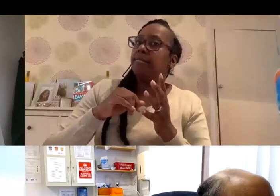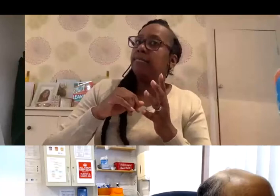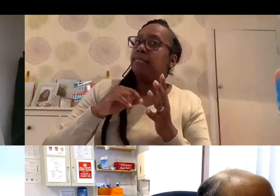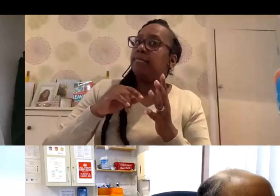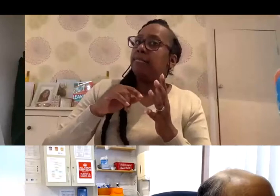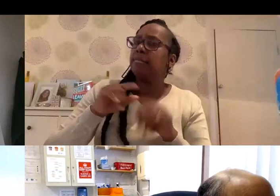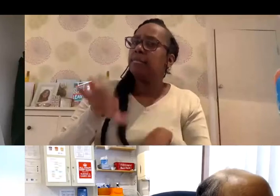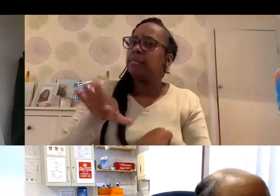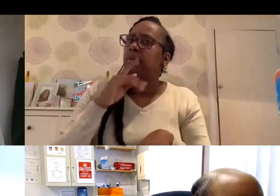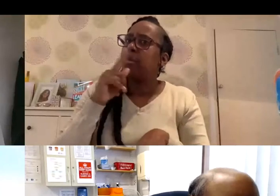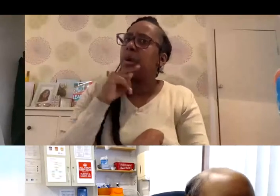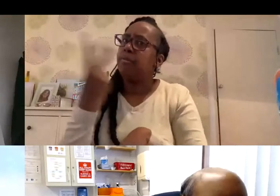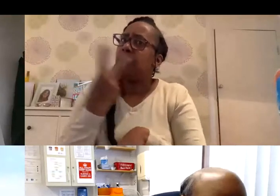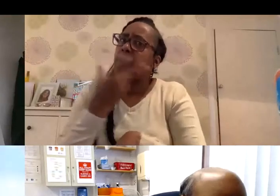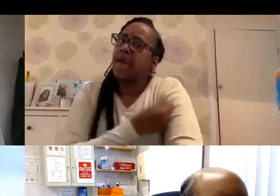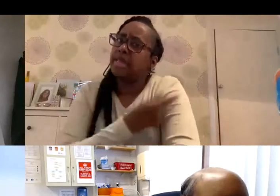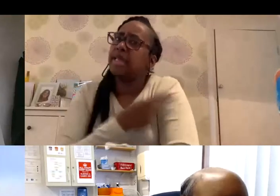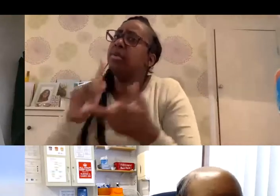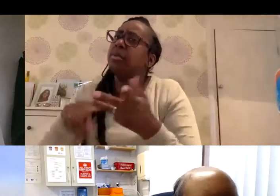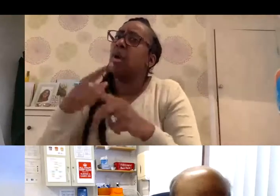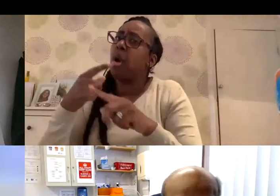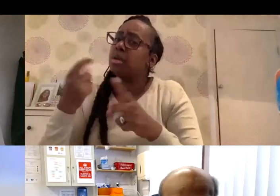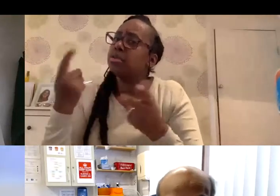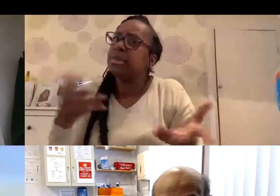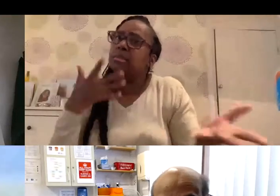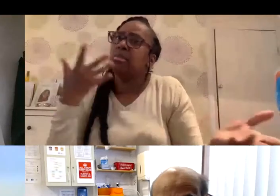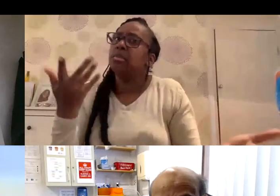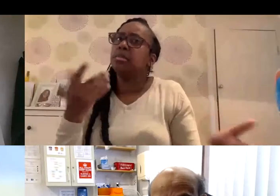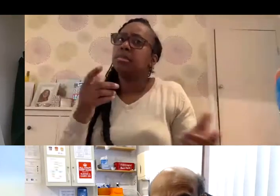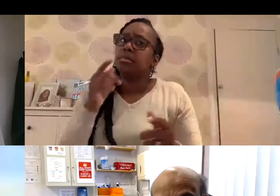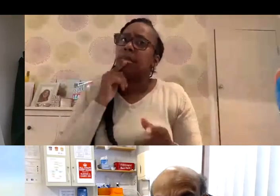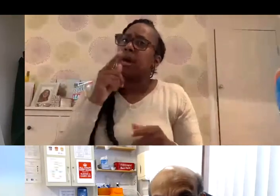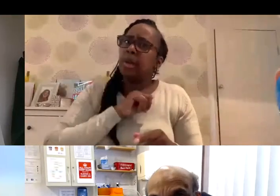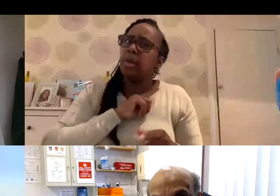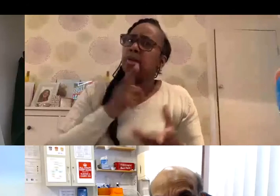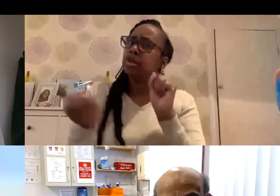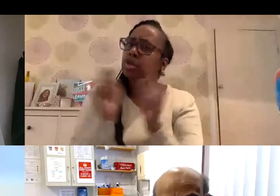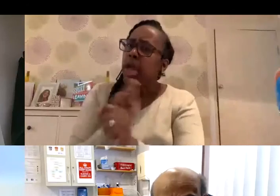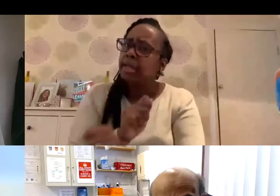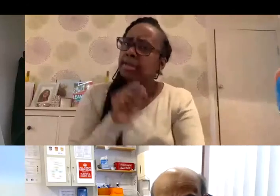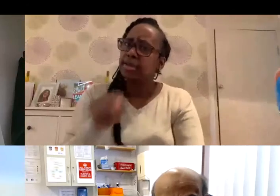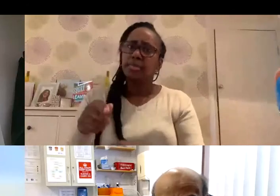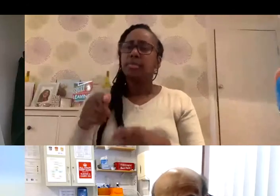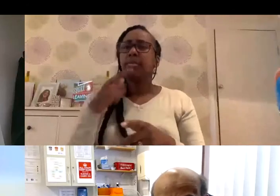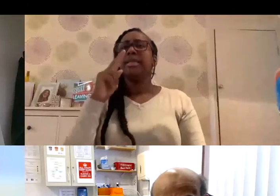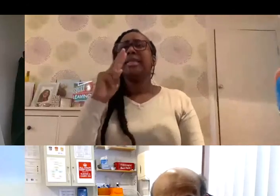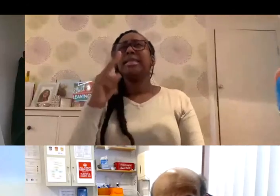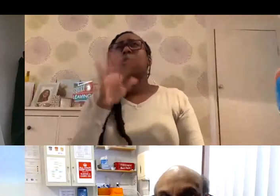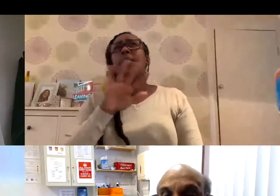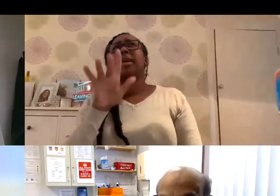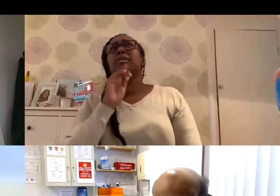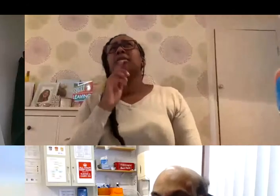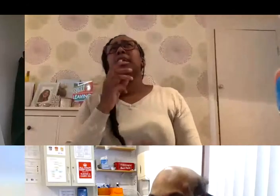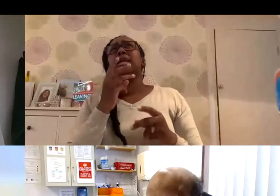chat, but also in advance, around the change. Because originally, the second dose was meant to be three weeks